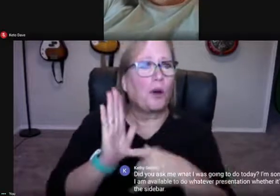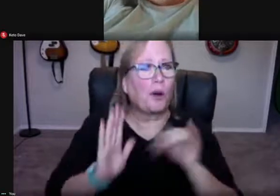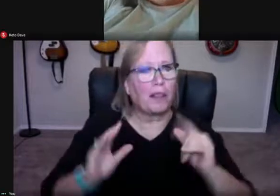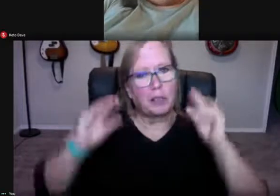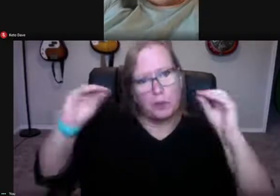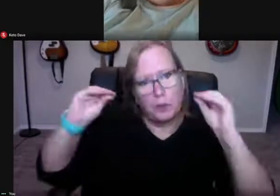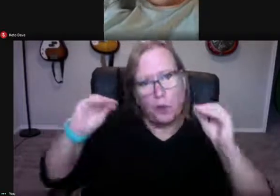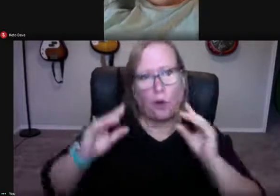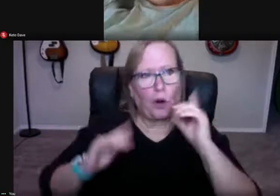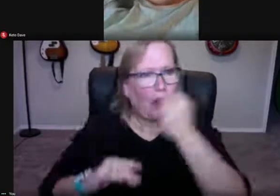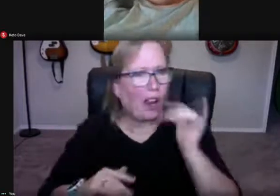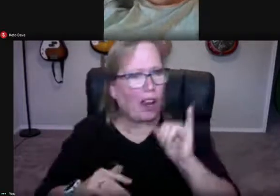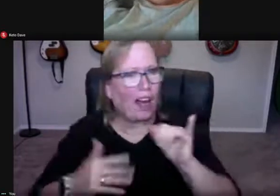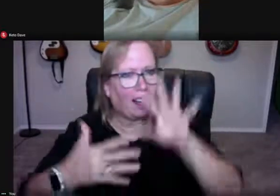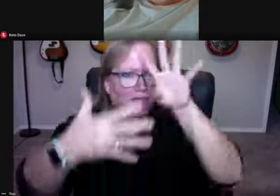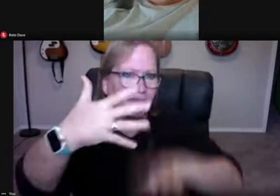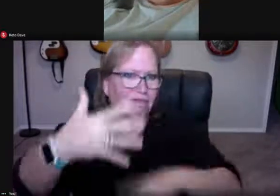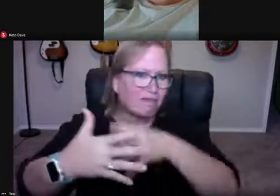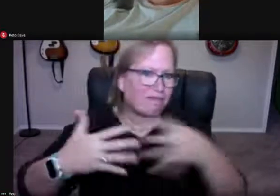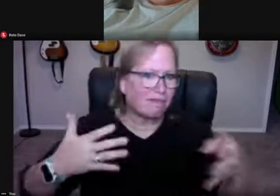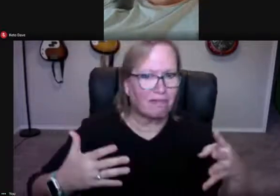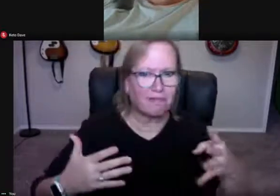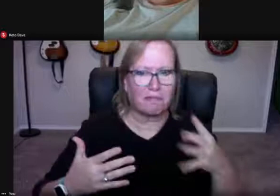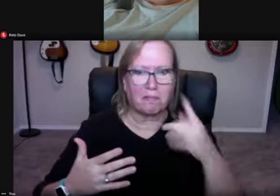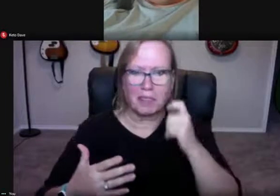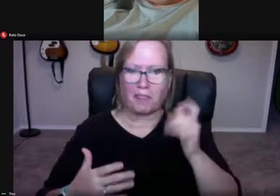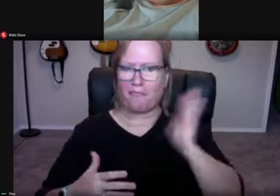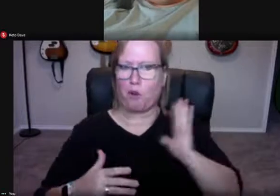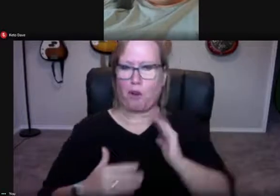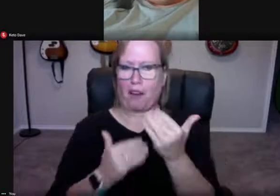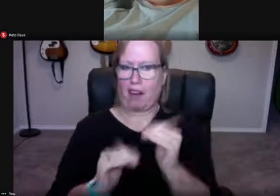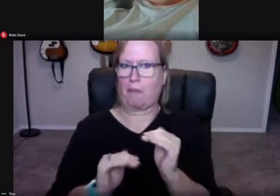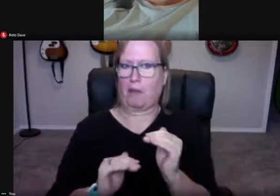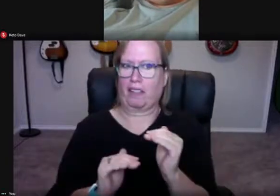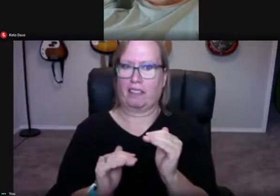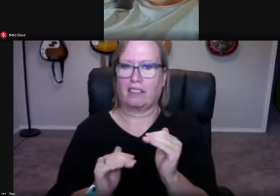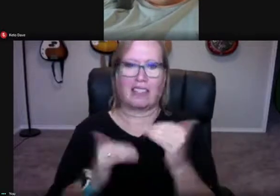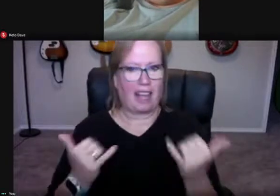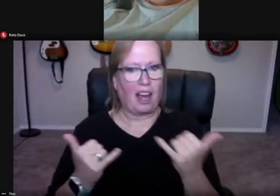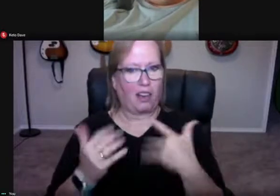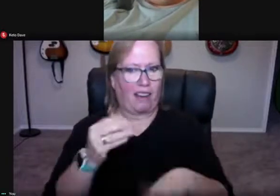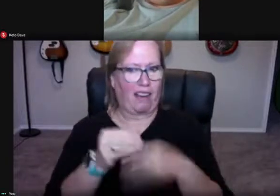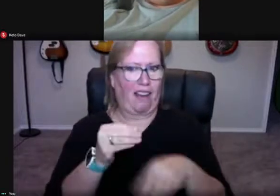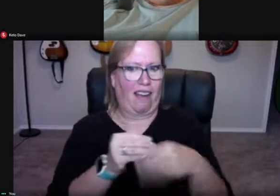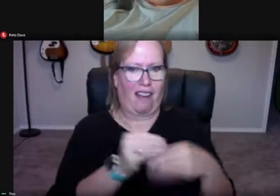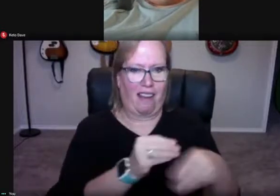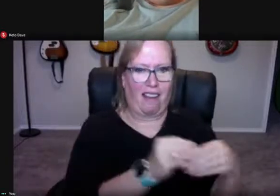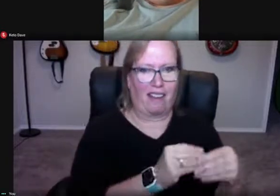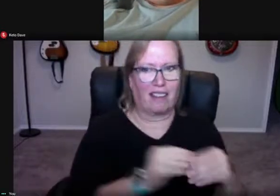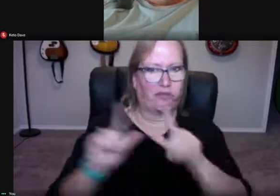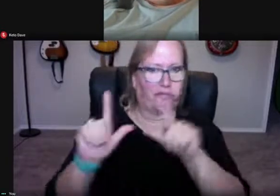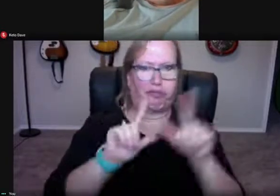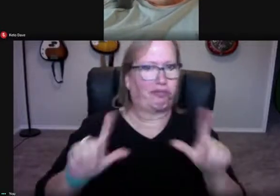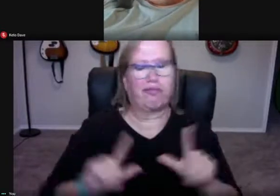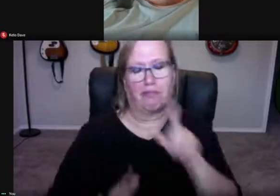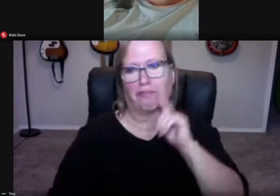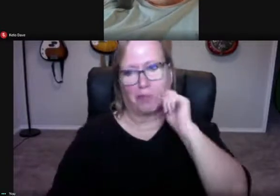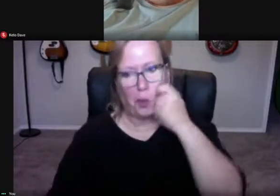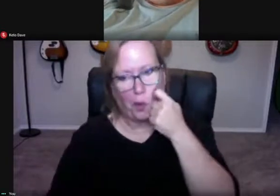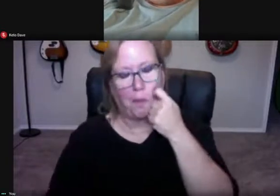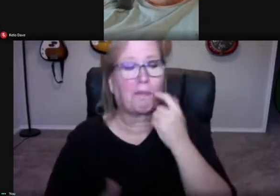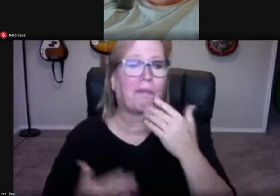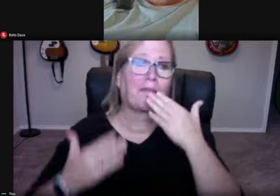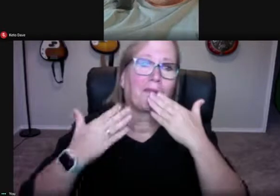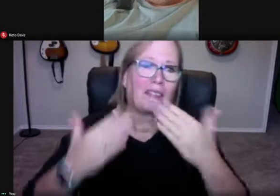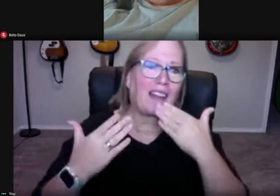Anyway, we're done, and I just wanted to show you, you know, kind of a tutorial of what grid view looks like, whereas we were limited before. But now we can